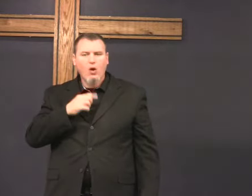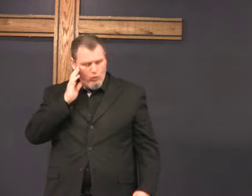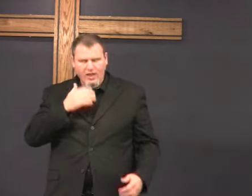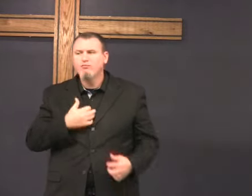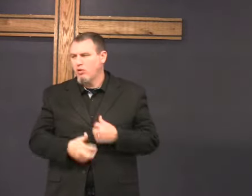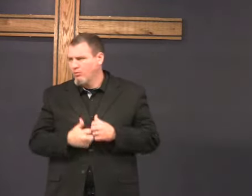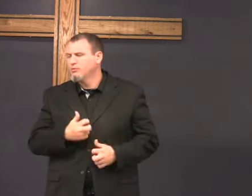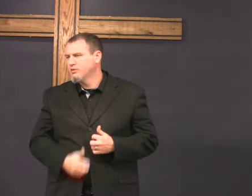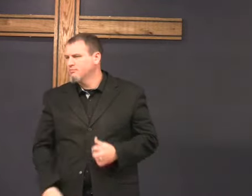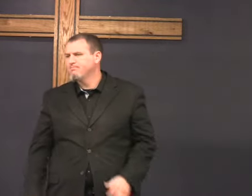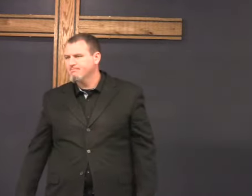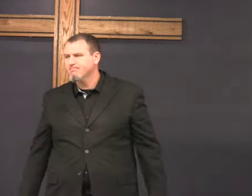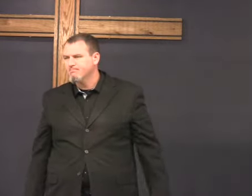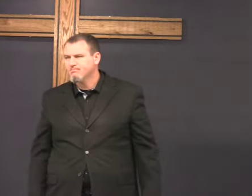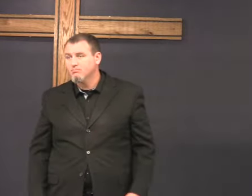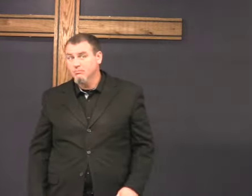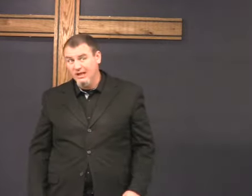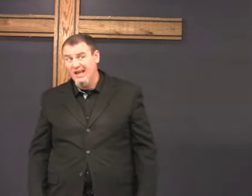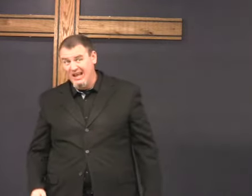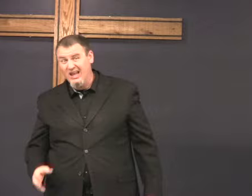If I am proud, I'm going to have problems.